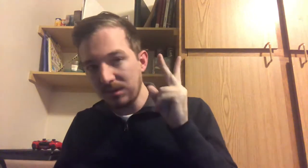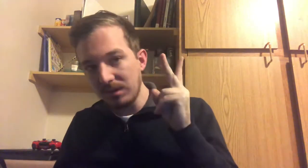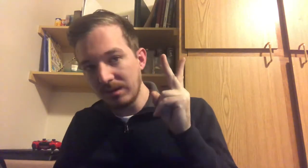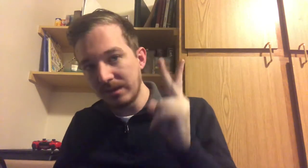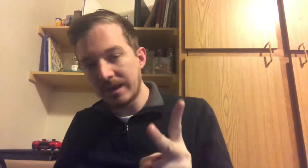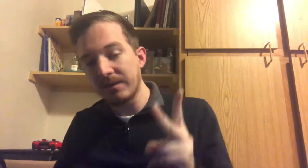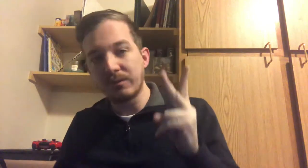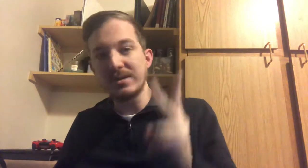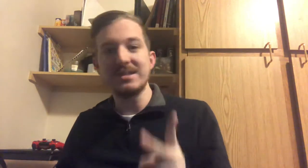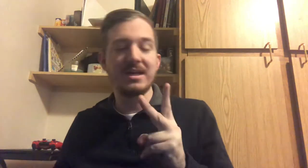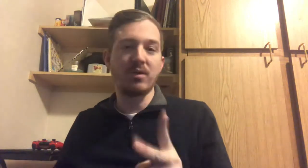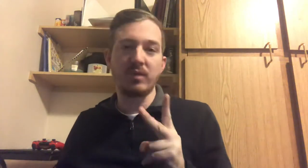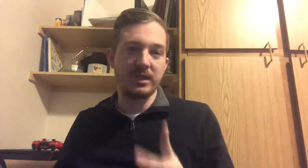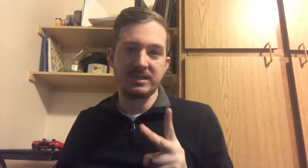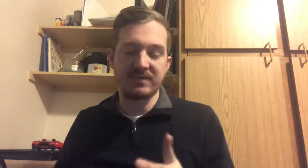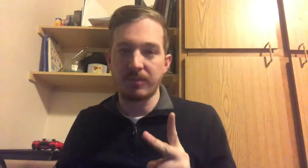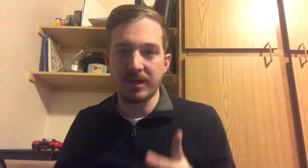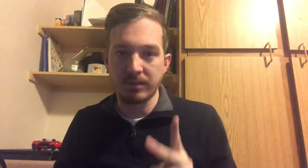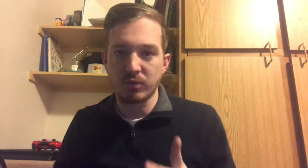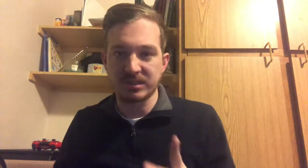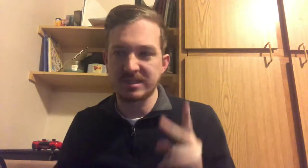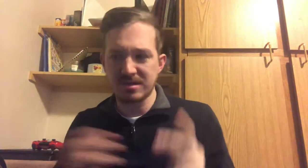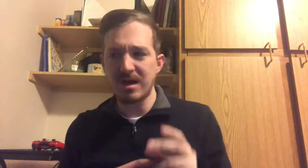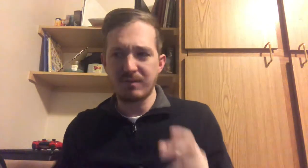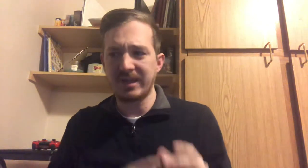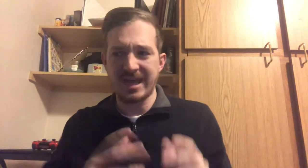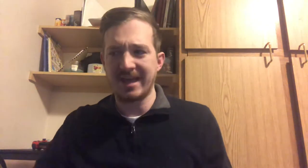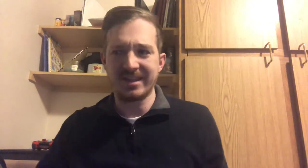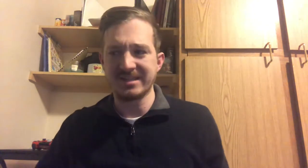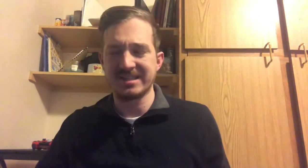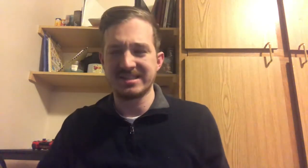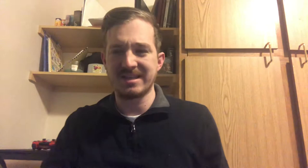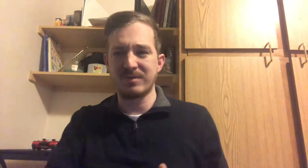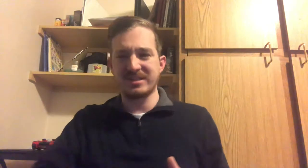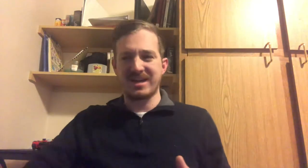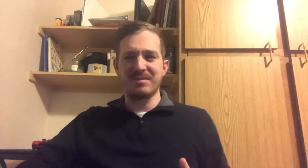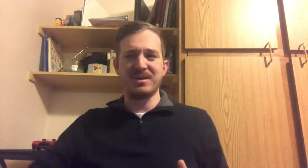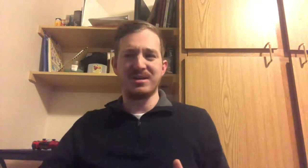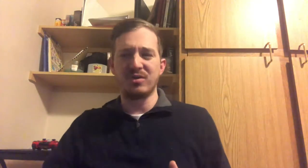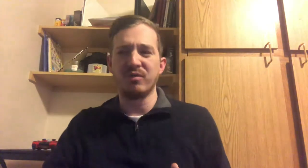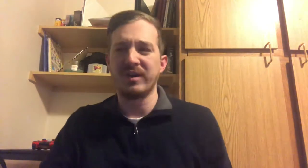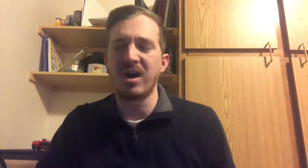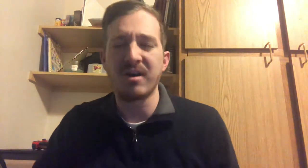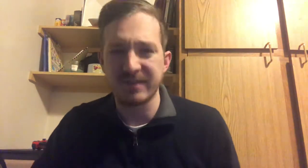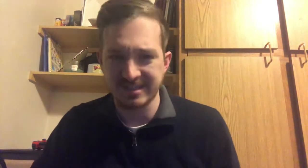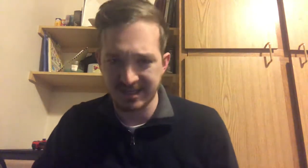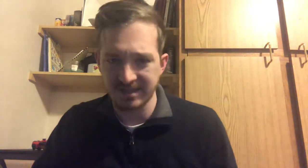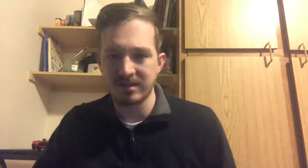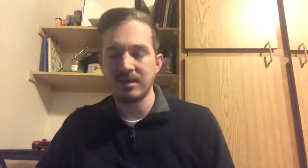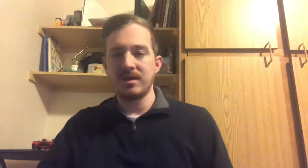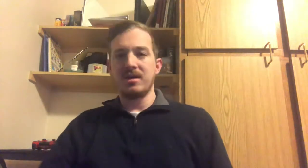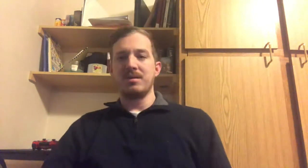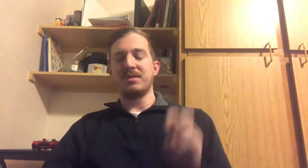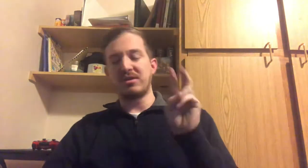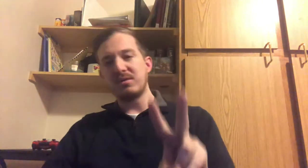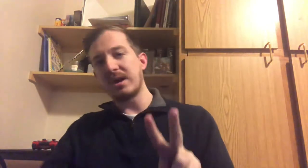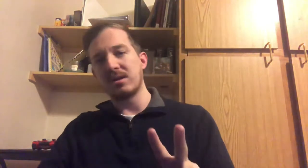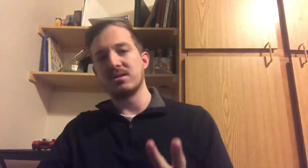Now the reason they don't really exist for me anymore is because they're not really aliases, they were just kind of me goofing off as a kid. But the two characters